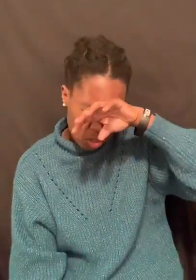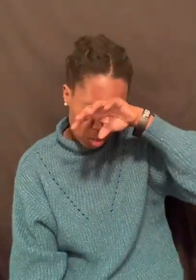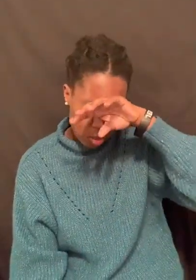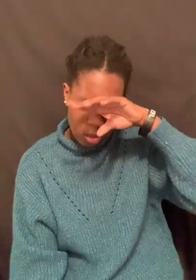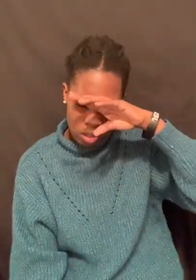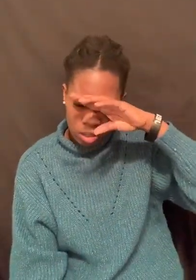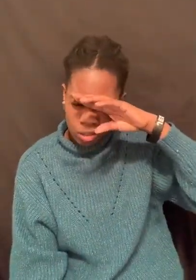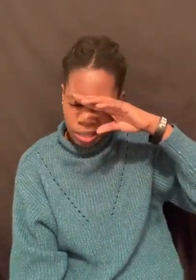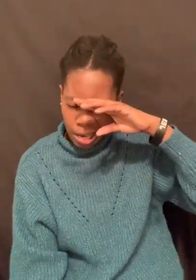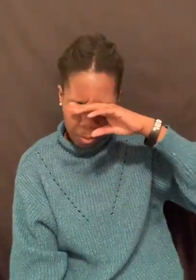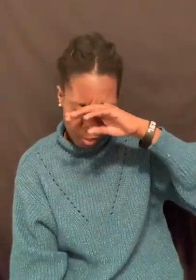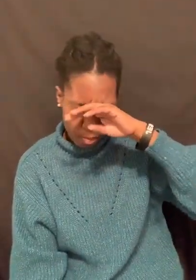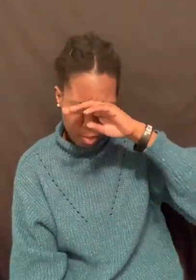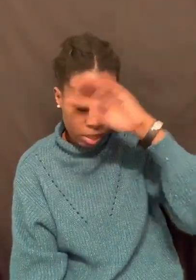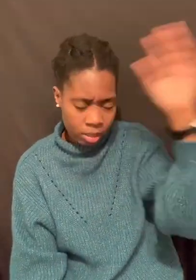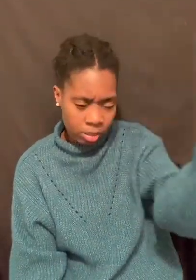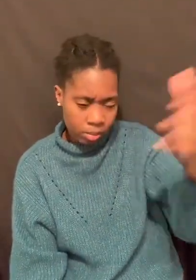So, we go to the little game room place.